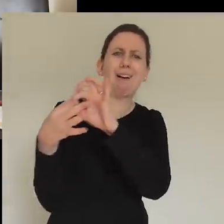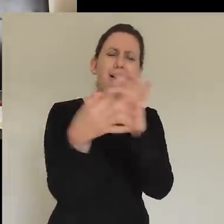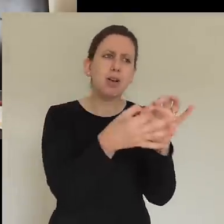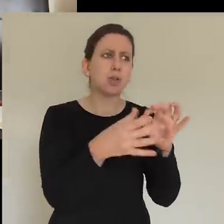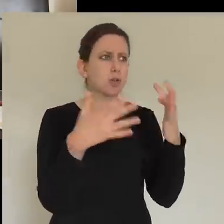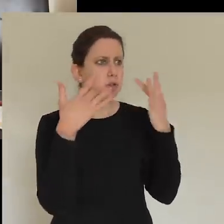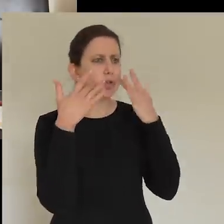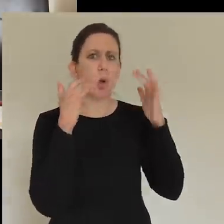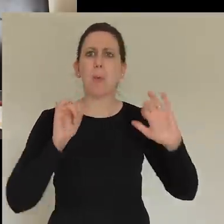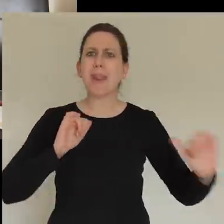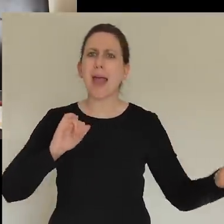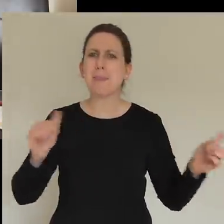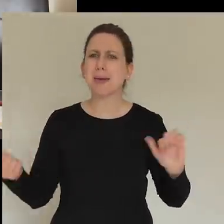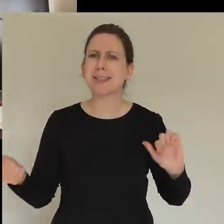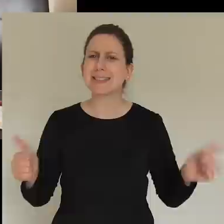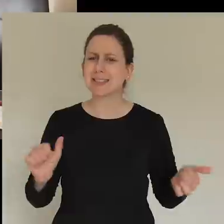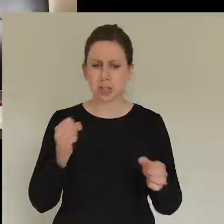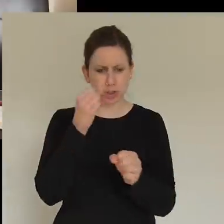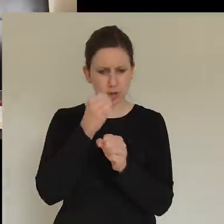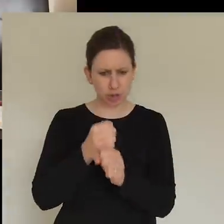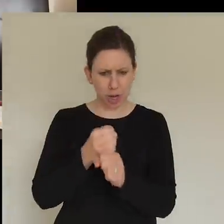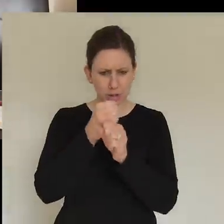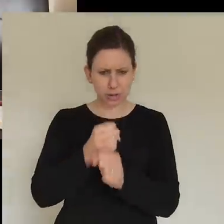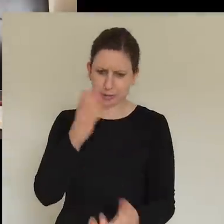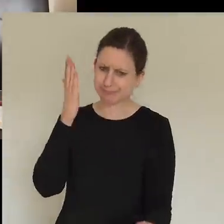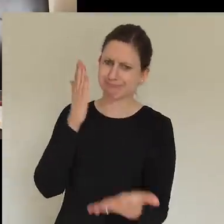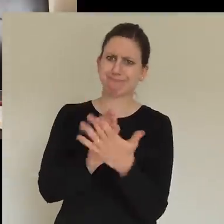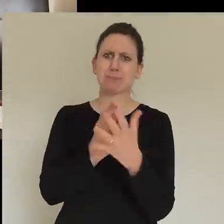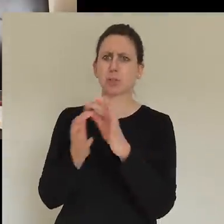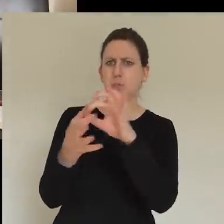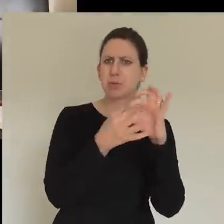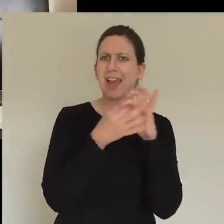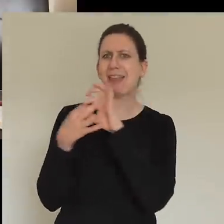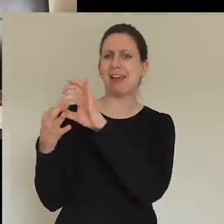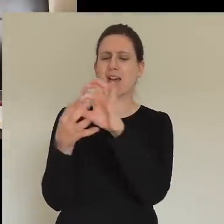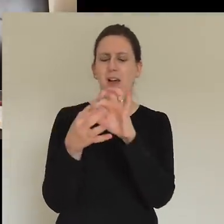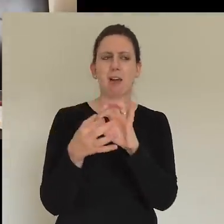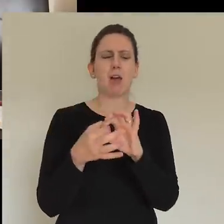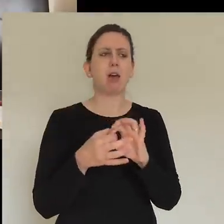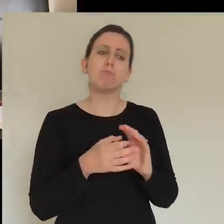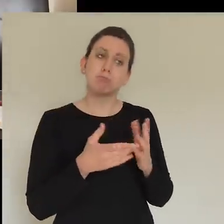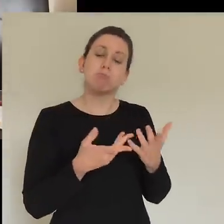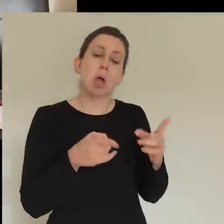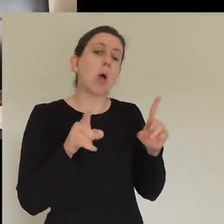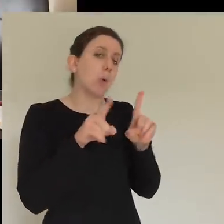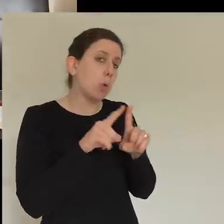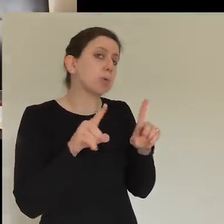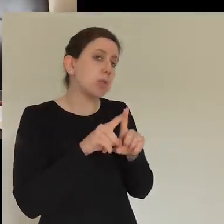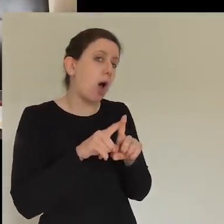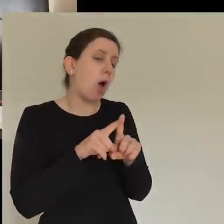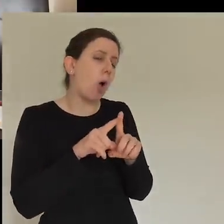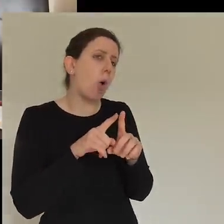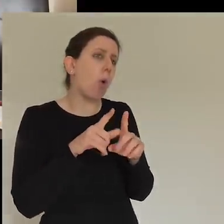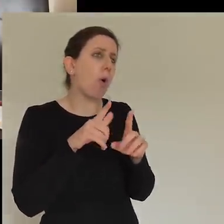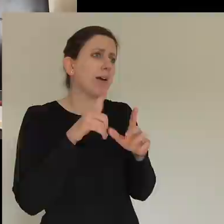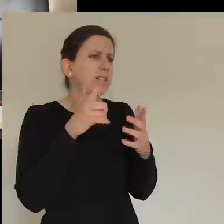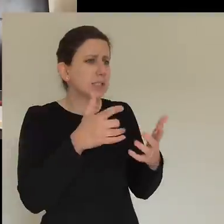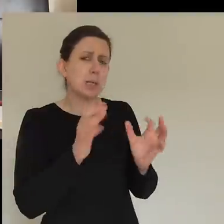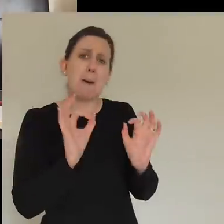to share the gospel in this season? Yeah. And also, I don't mean capitalised, but certainly make the most of the fact that